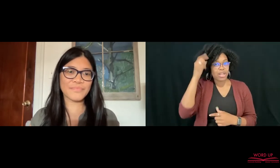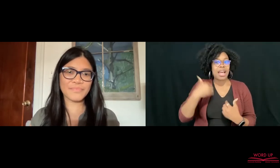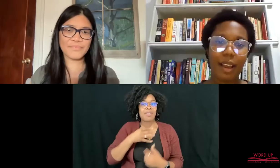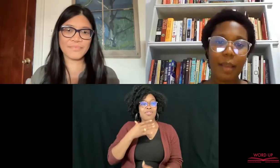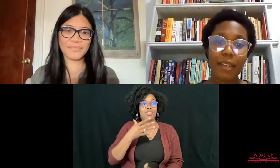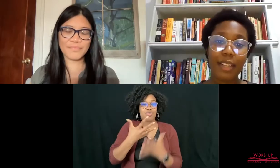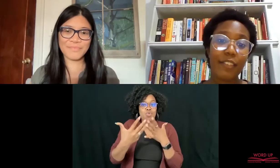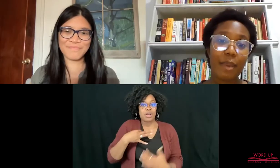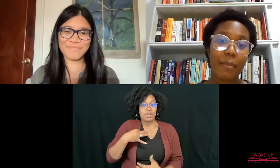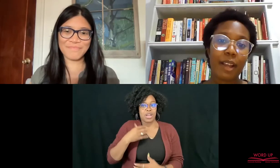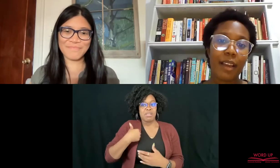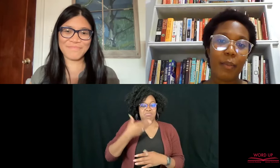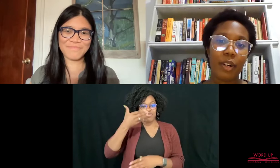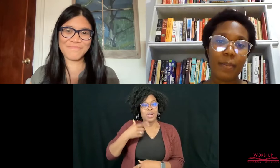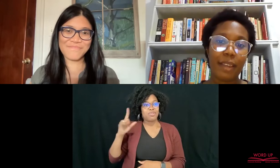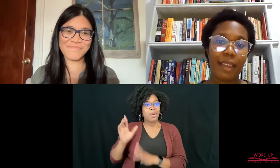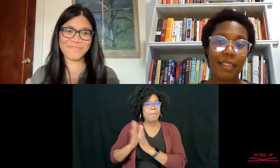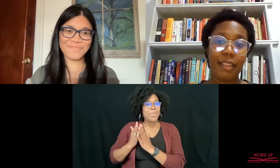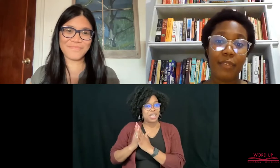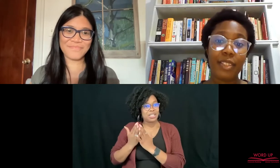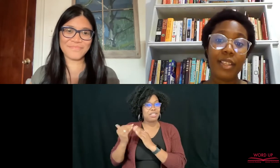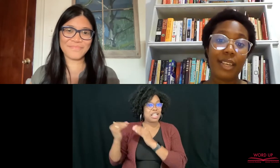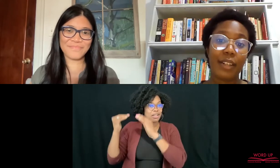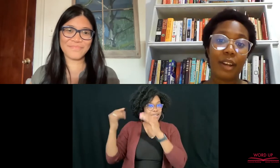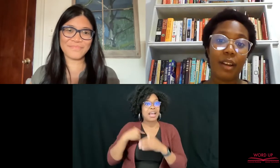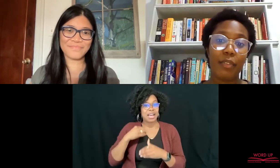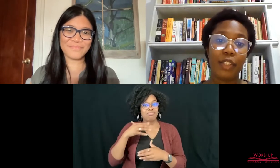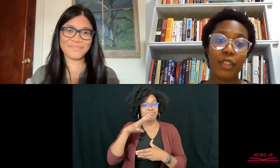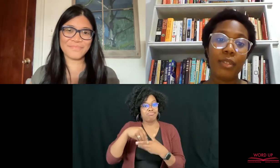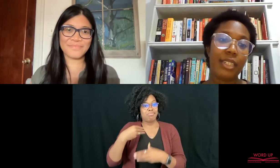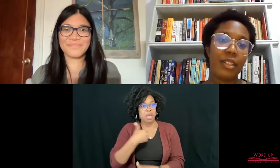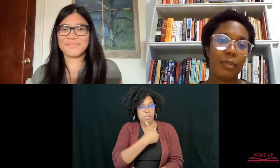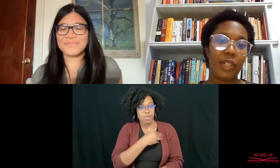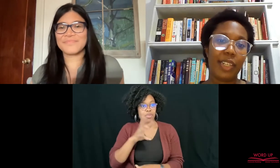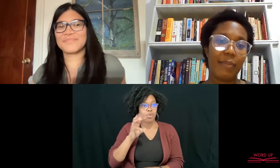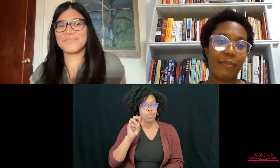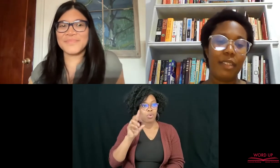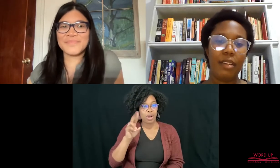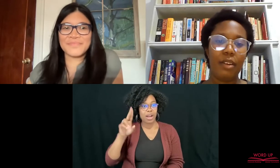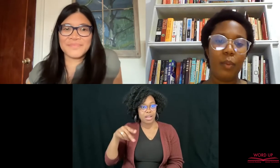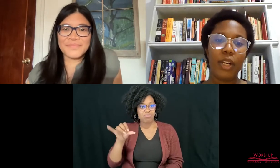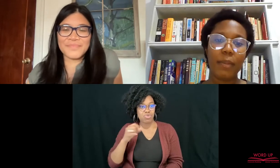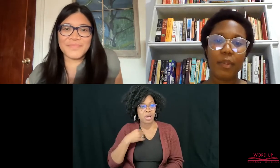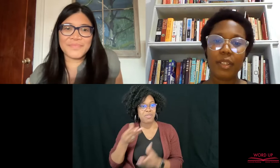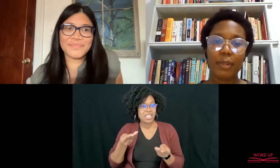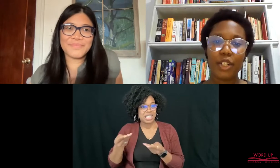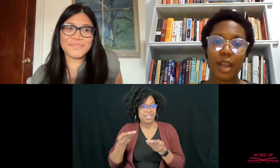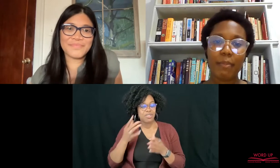I'm a collective member at WordUp and the facilitator of Q&T Community. WordUp Community Bookshop